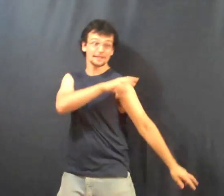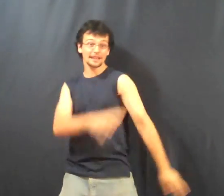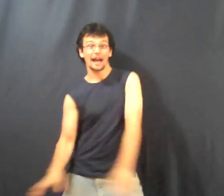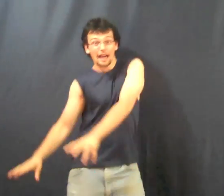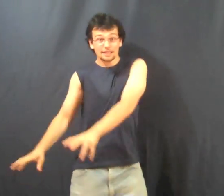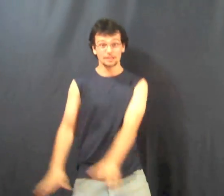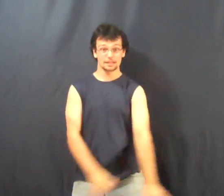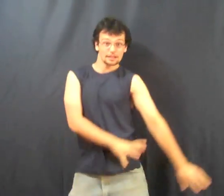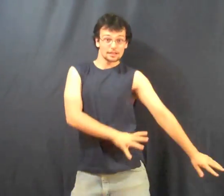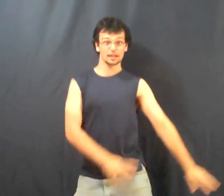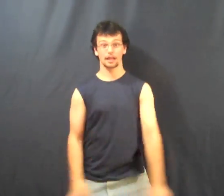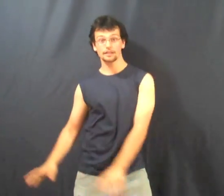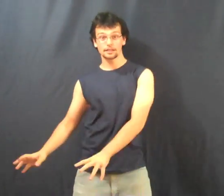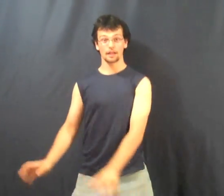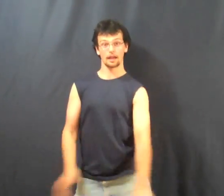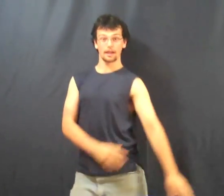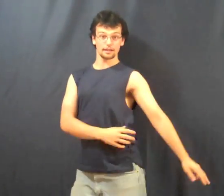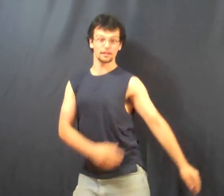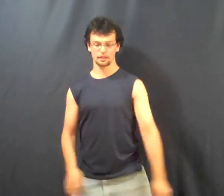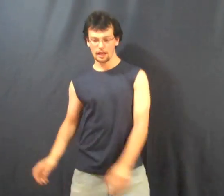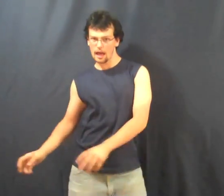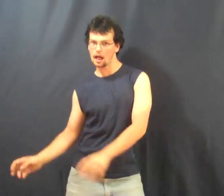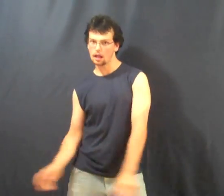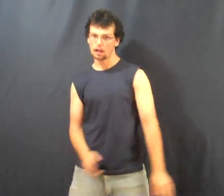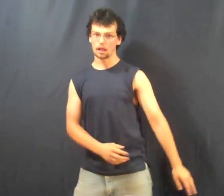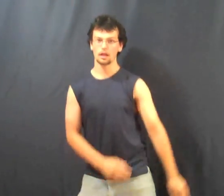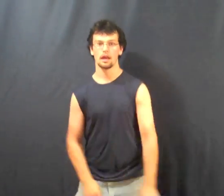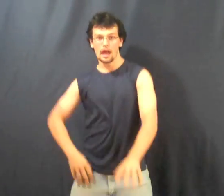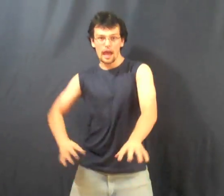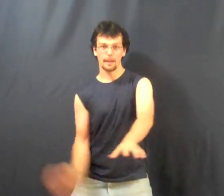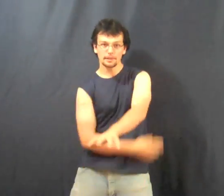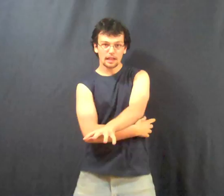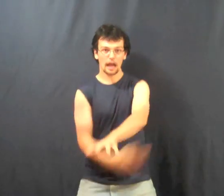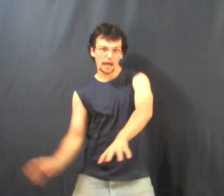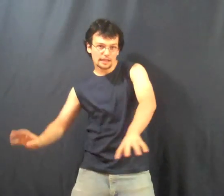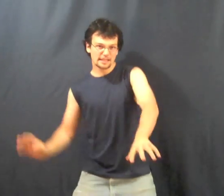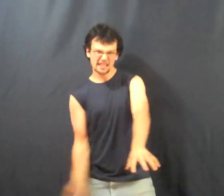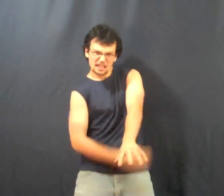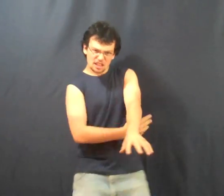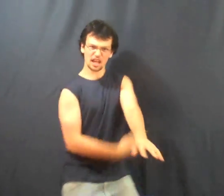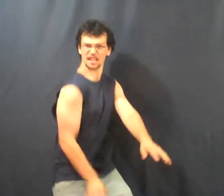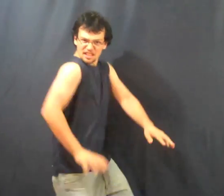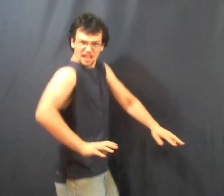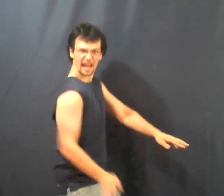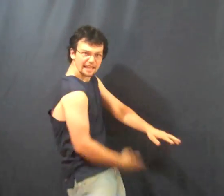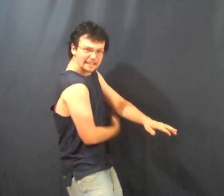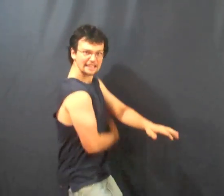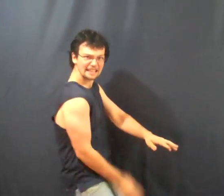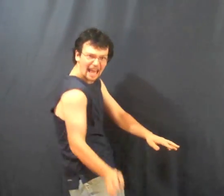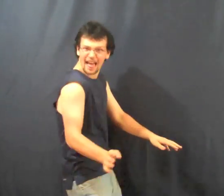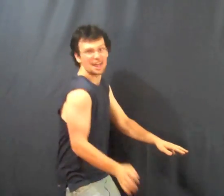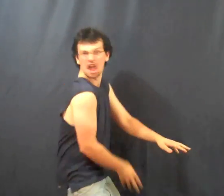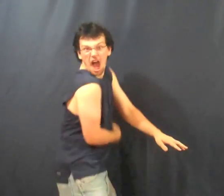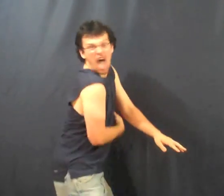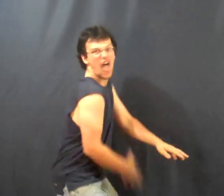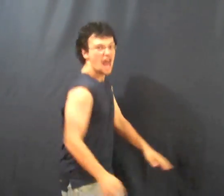M to the I to the C to the H to the A E L M to the I to the C to the H to the A E L